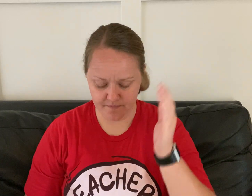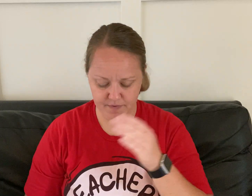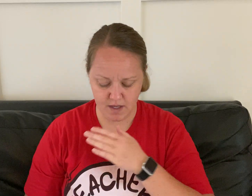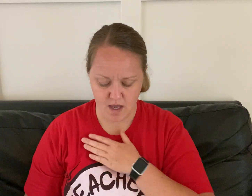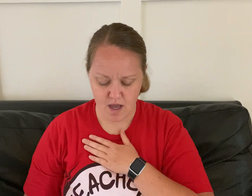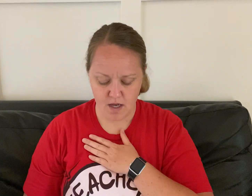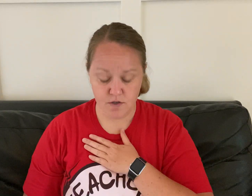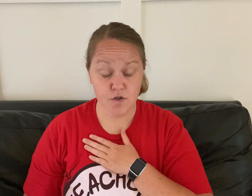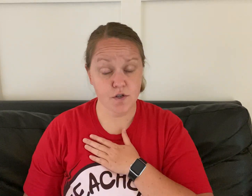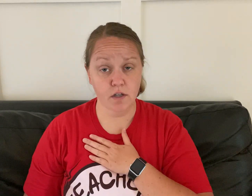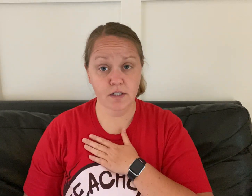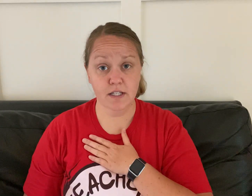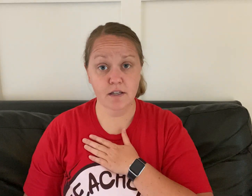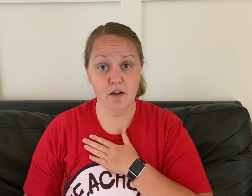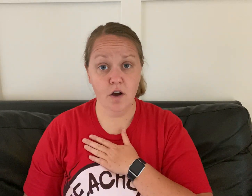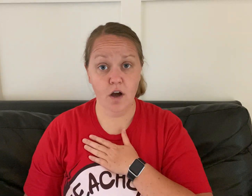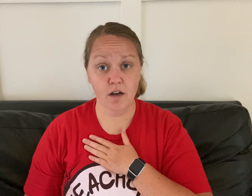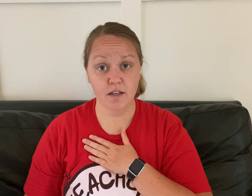l donkey hockey